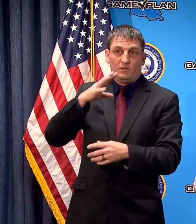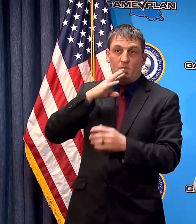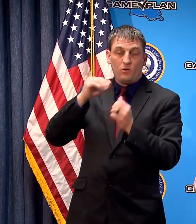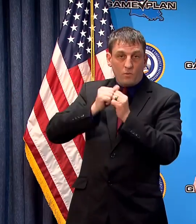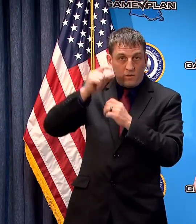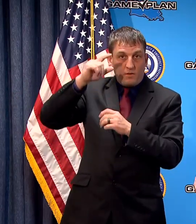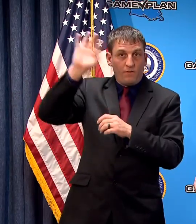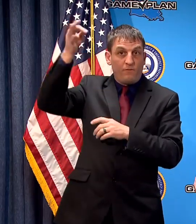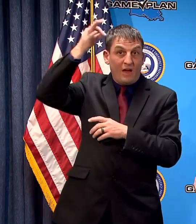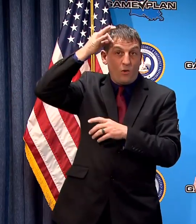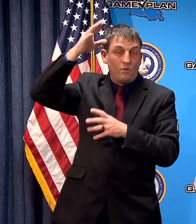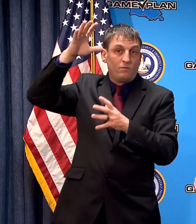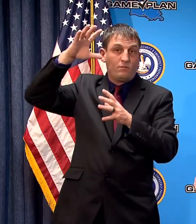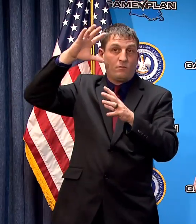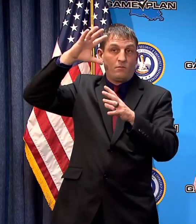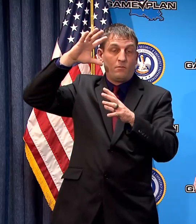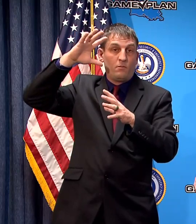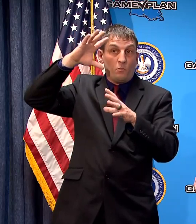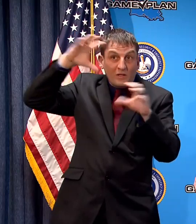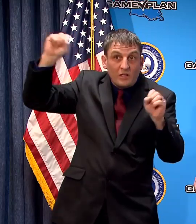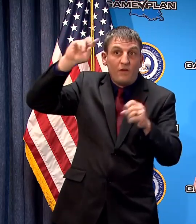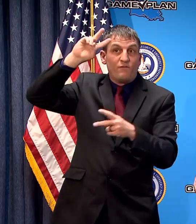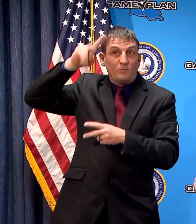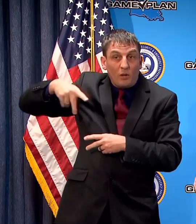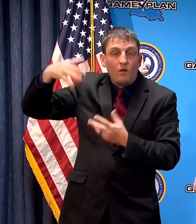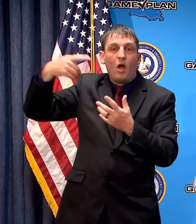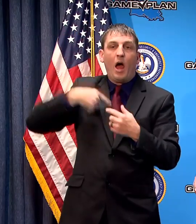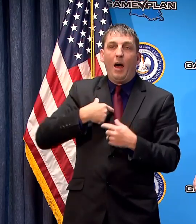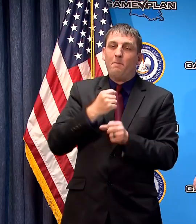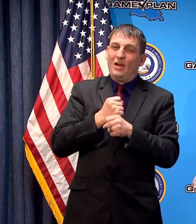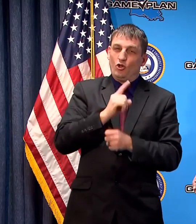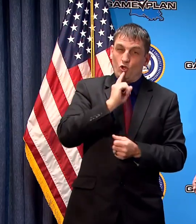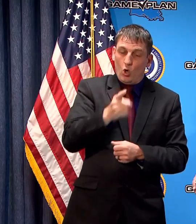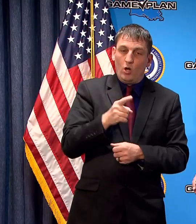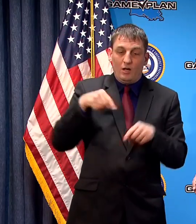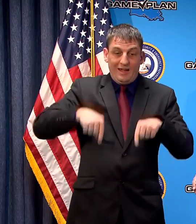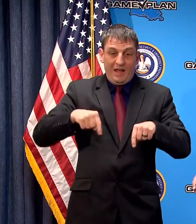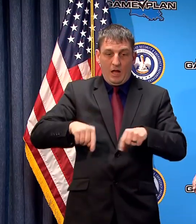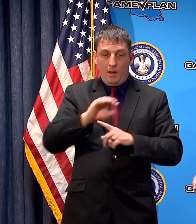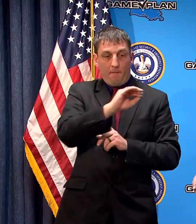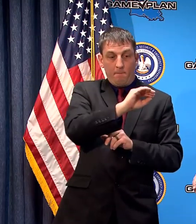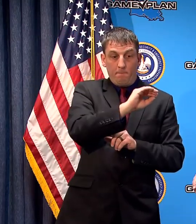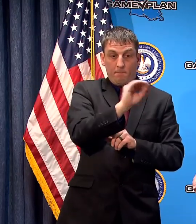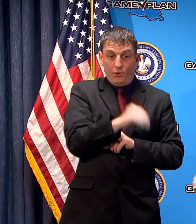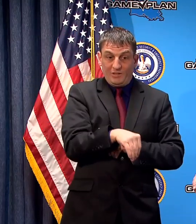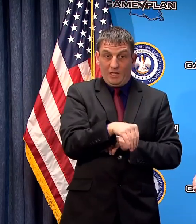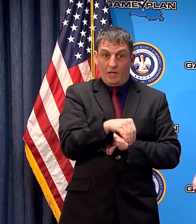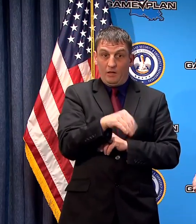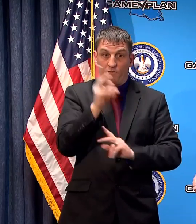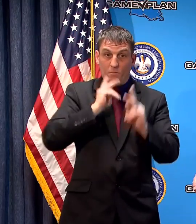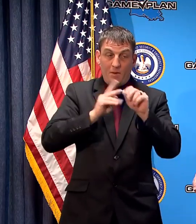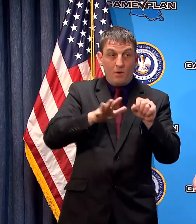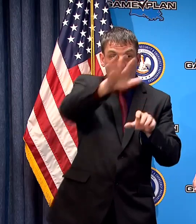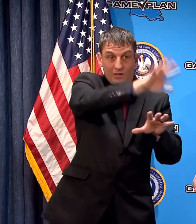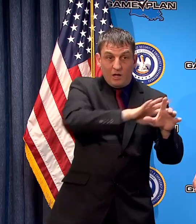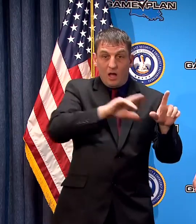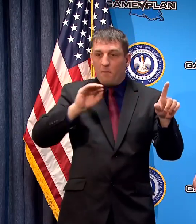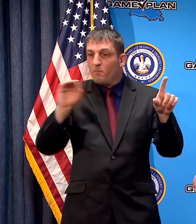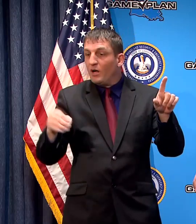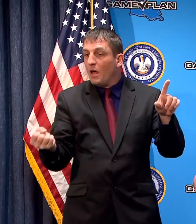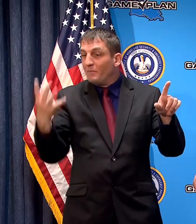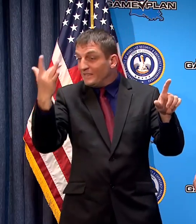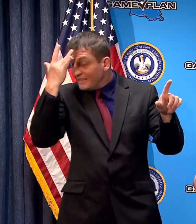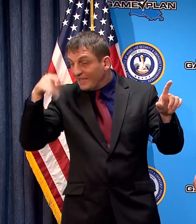President and the President I make sure they know where our per capita case count is I make sure they know what our trajectory is